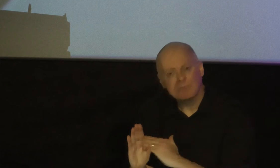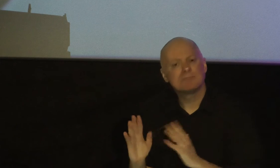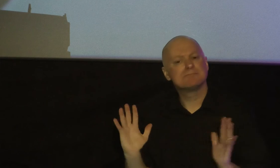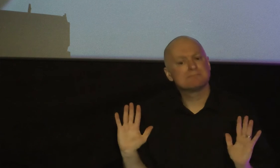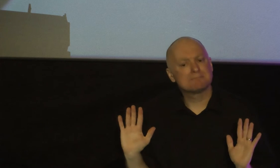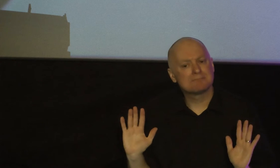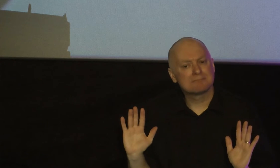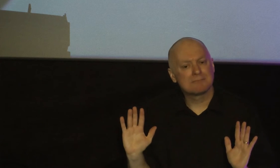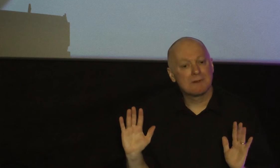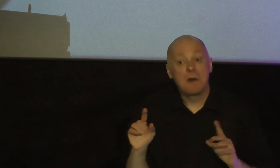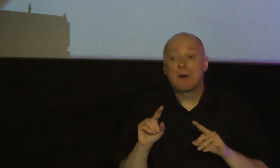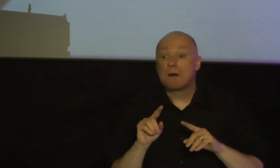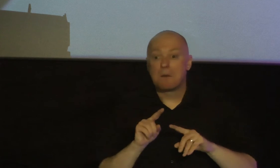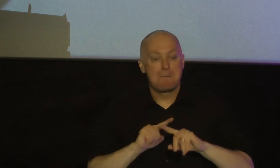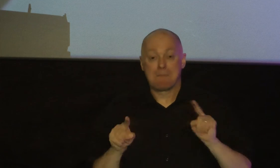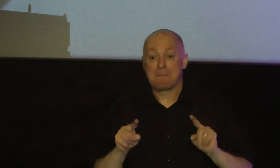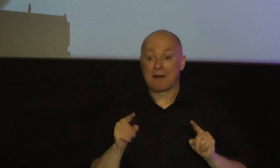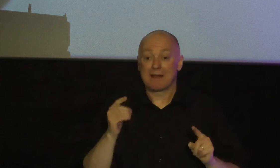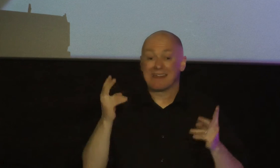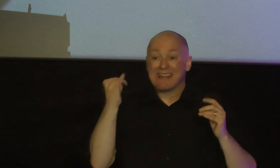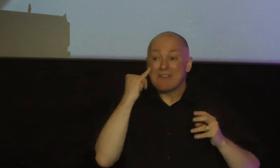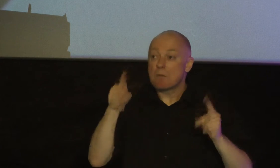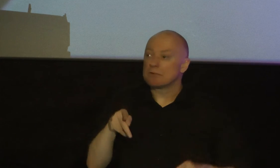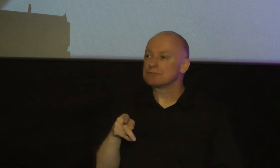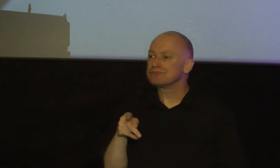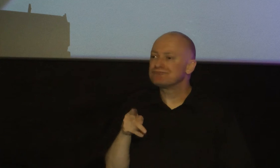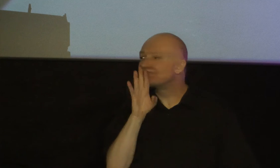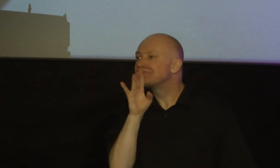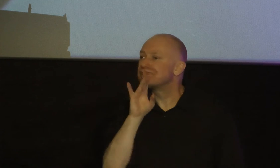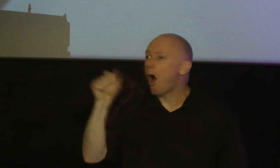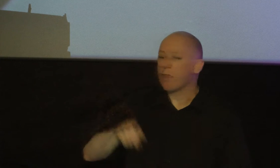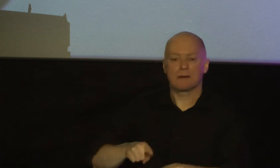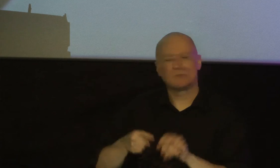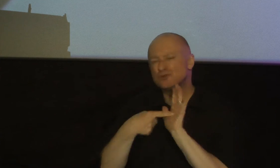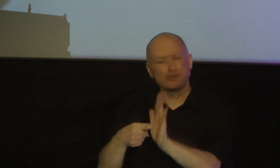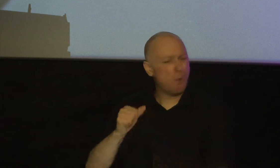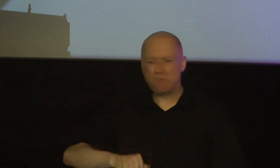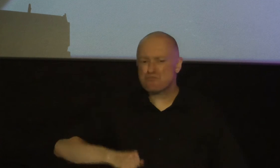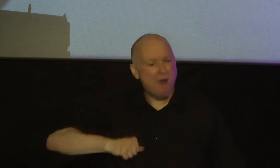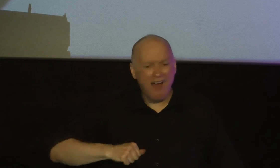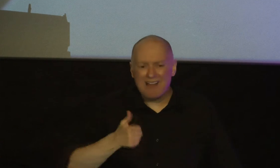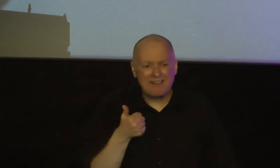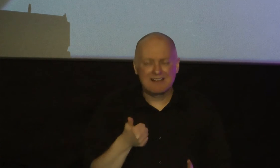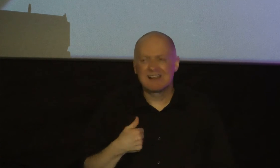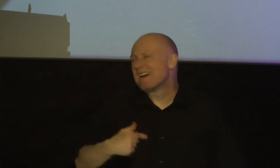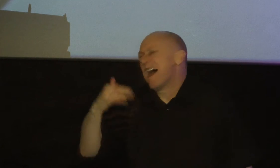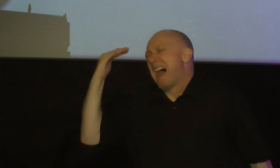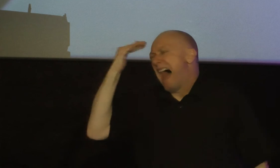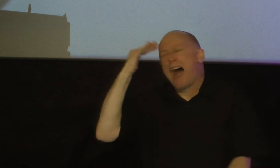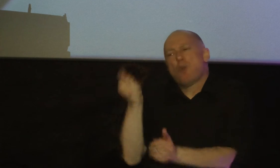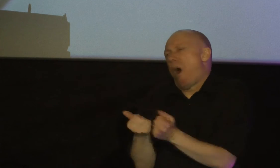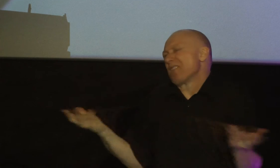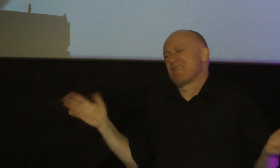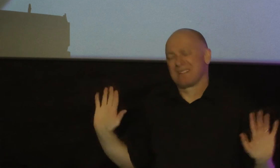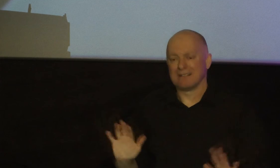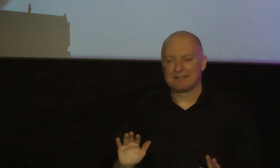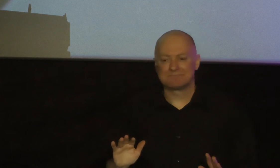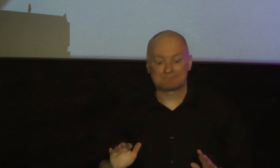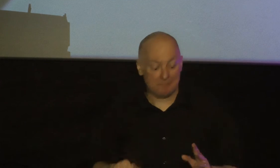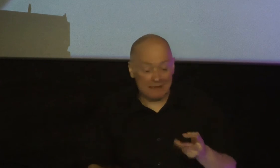to speak before listening is foolish because it reveals pride in the heart that says I know everything but secondly write this down